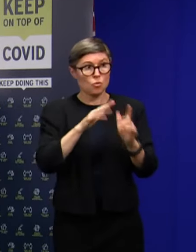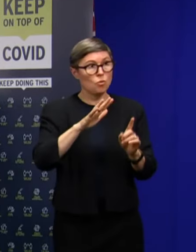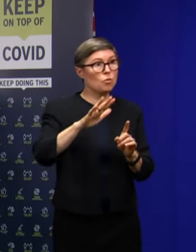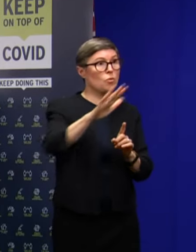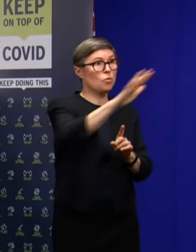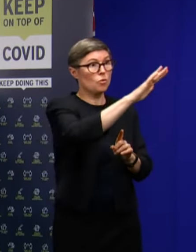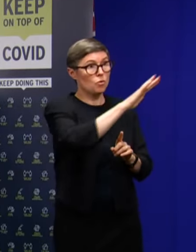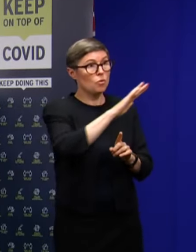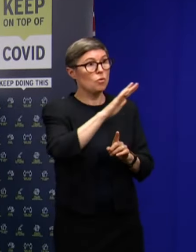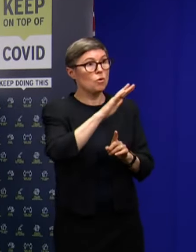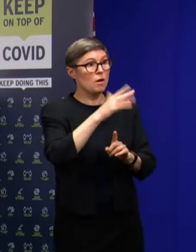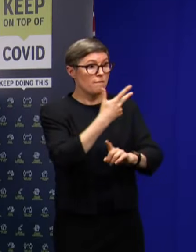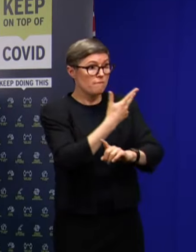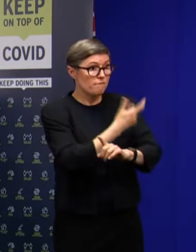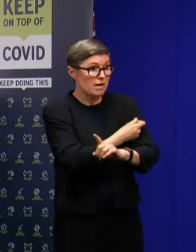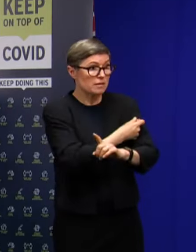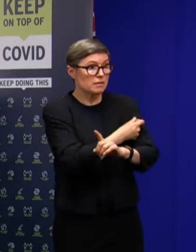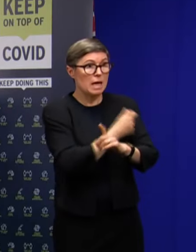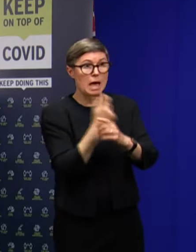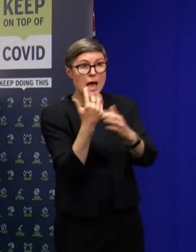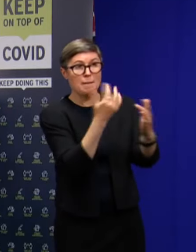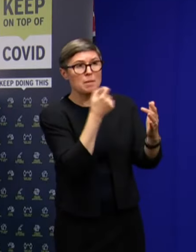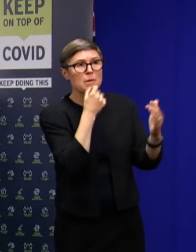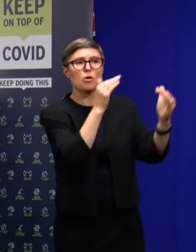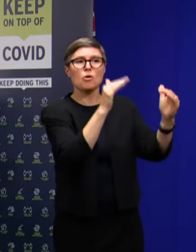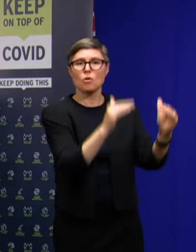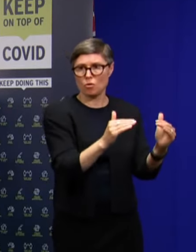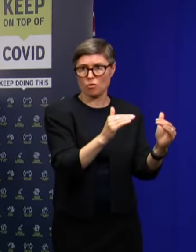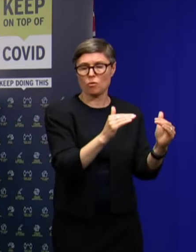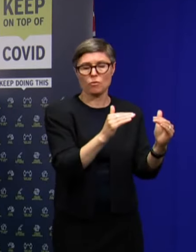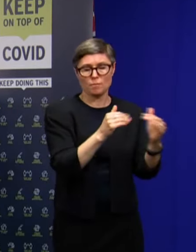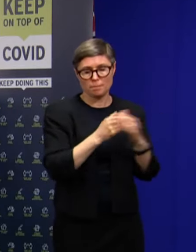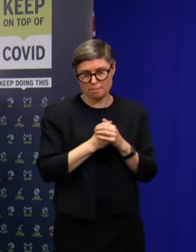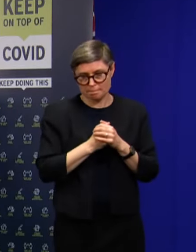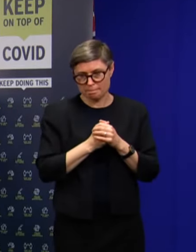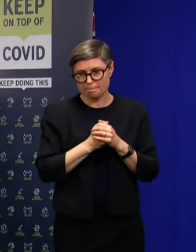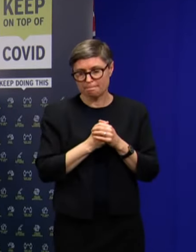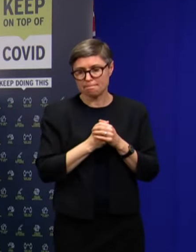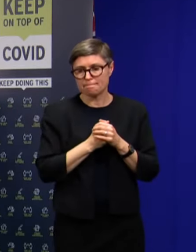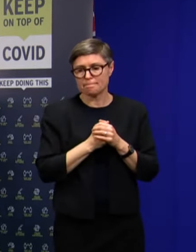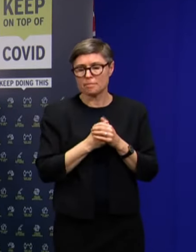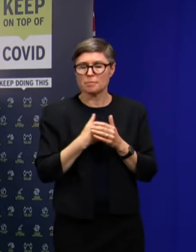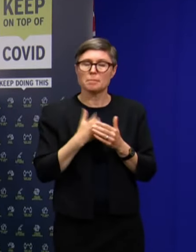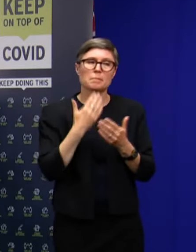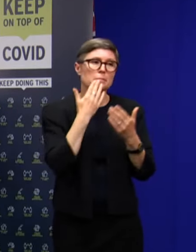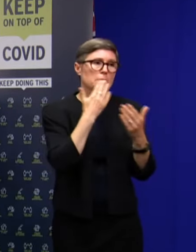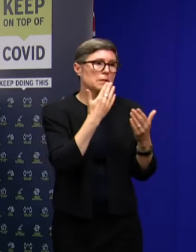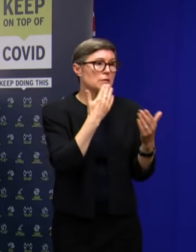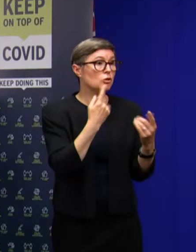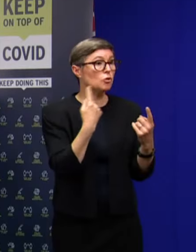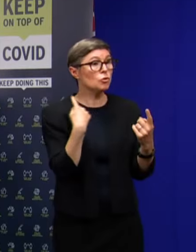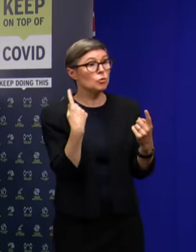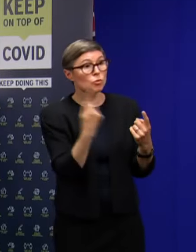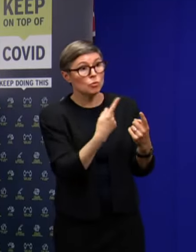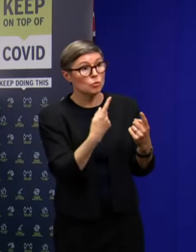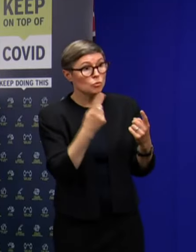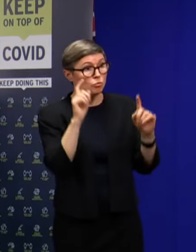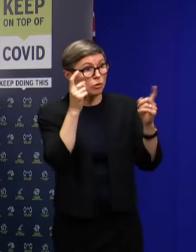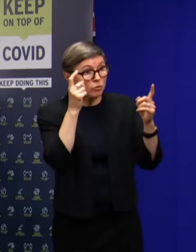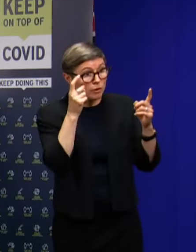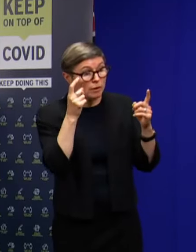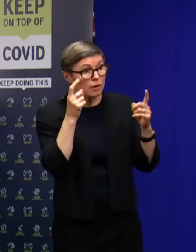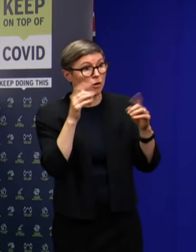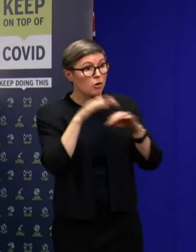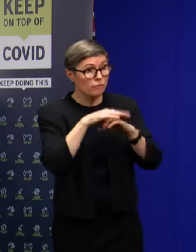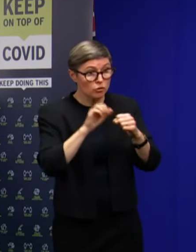suburbs is lower than many parts of Tasmania. And I would really urge anybody who is concerned about this